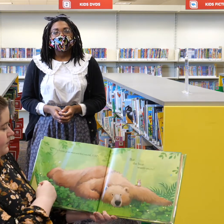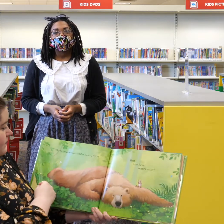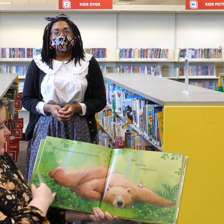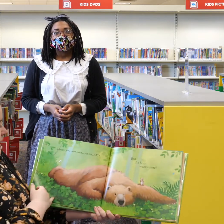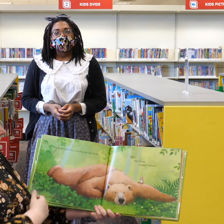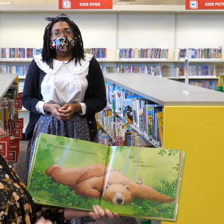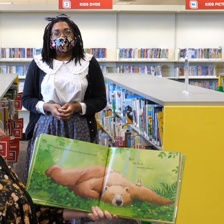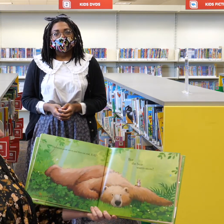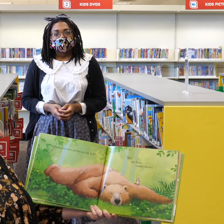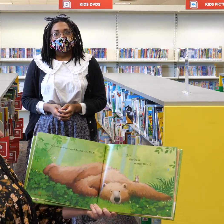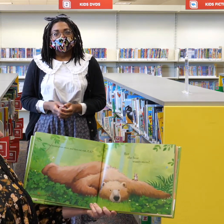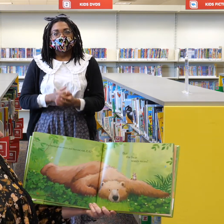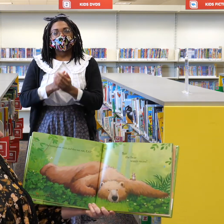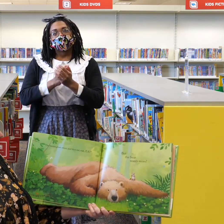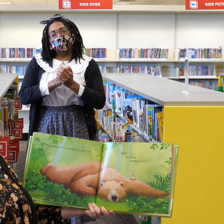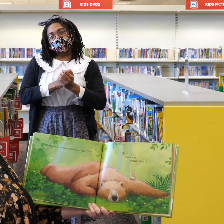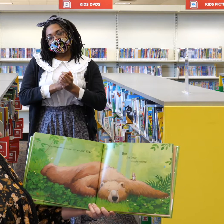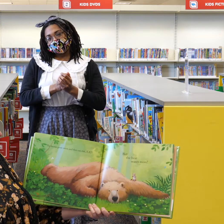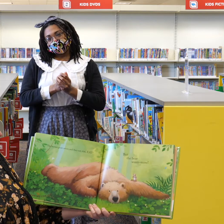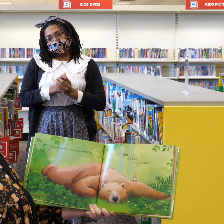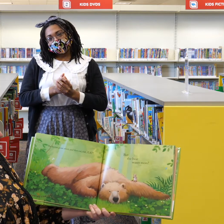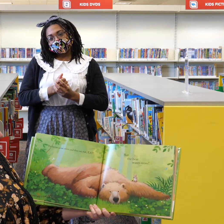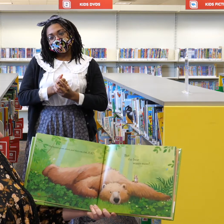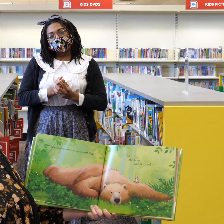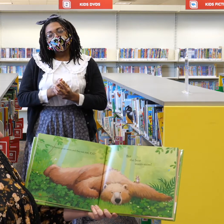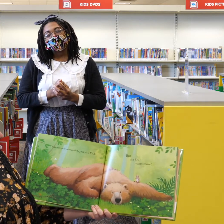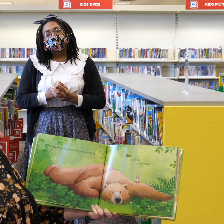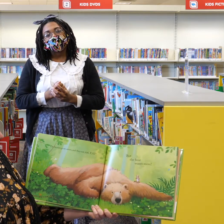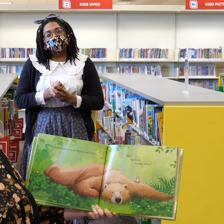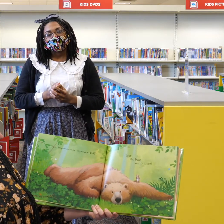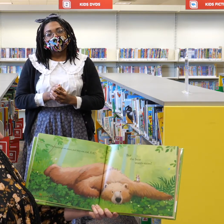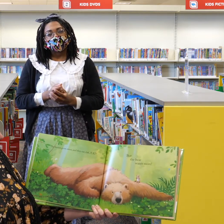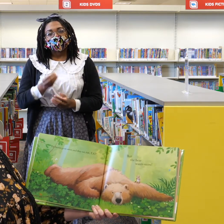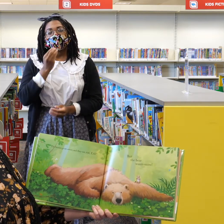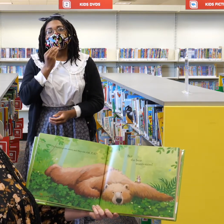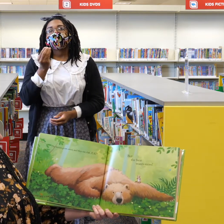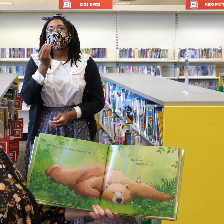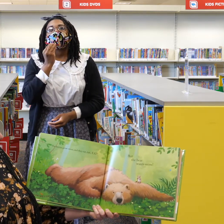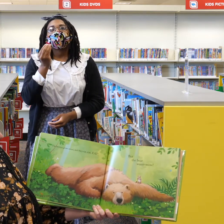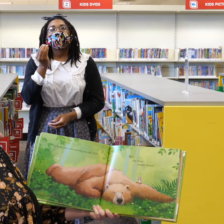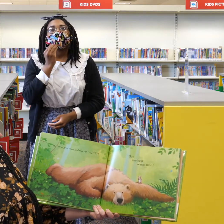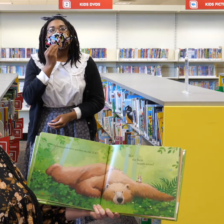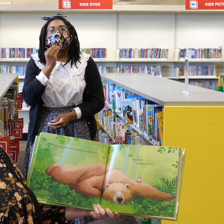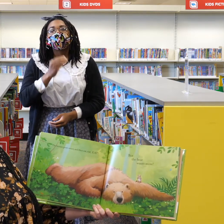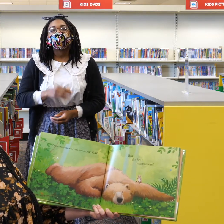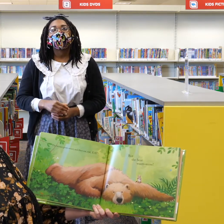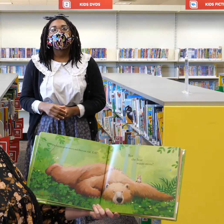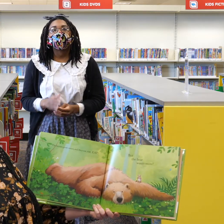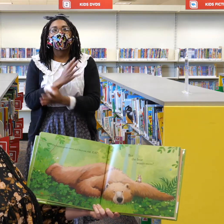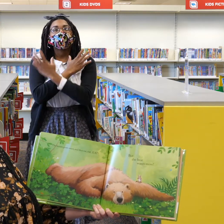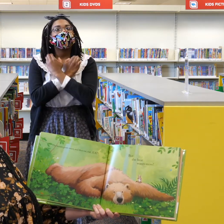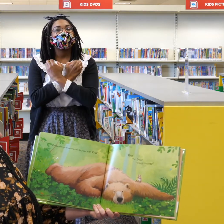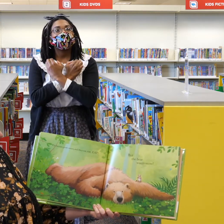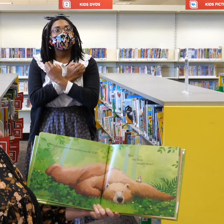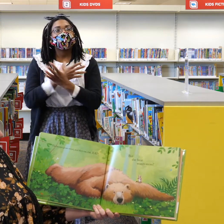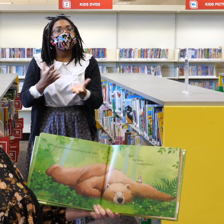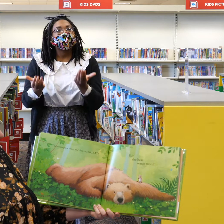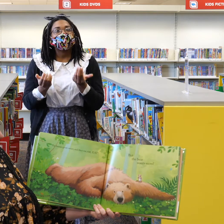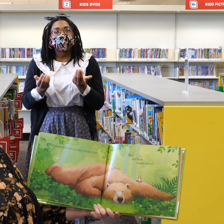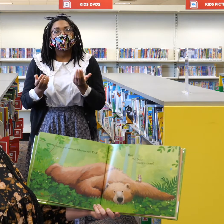The berries grow sweet and they eat, eat, eat. But the bear wants more.